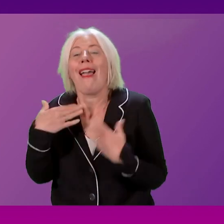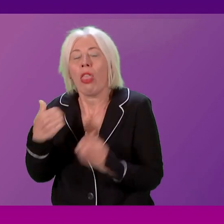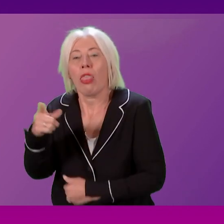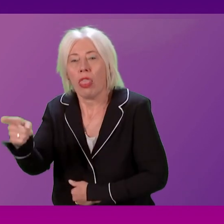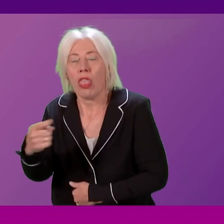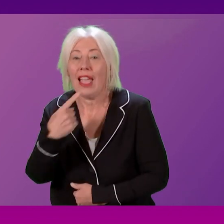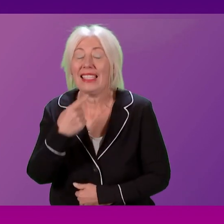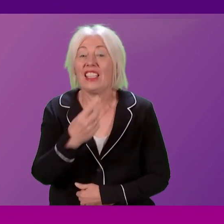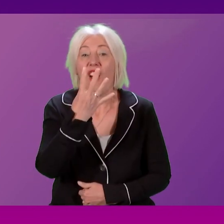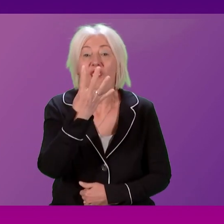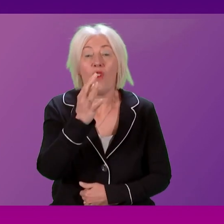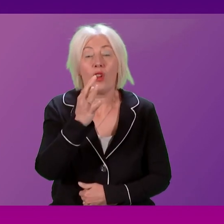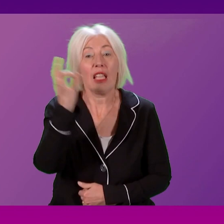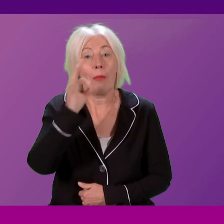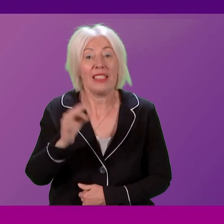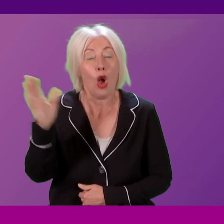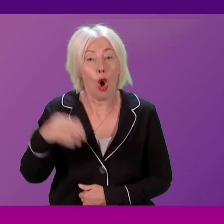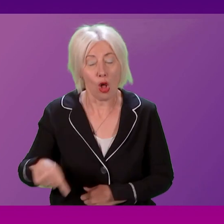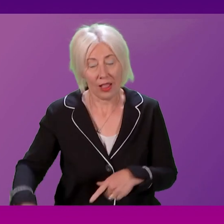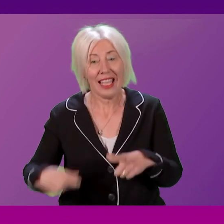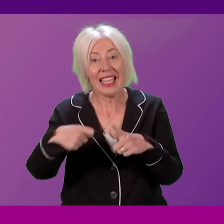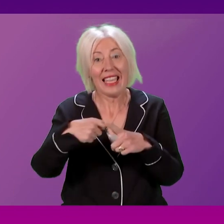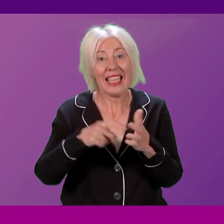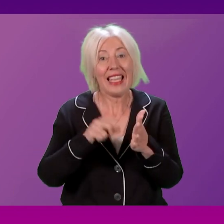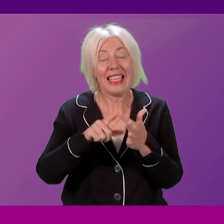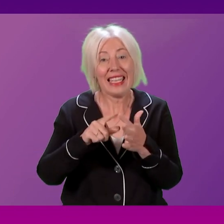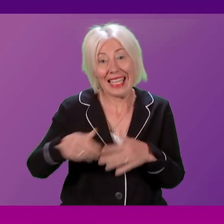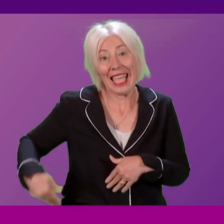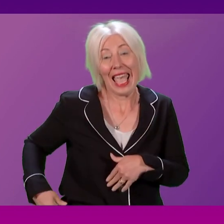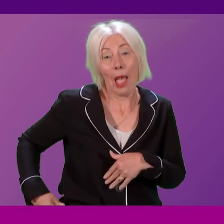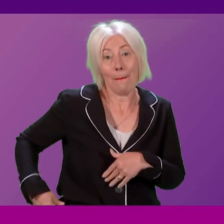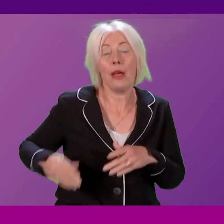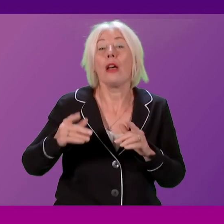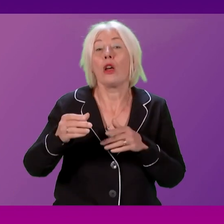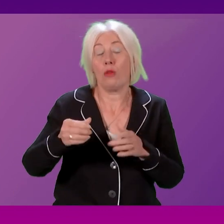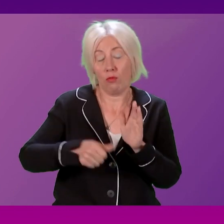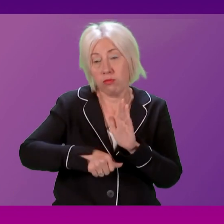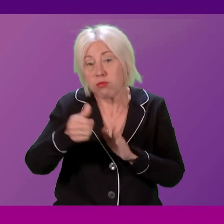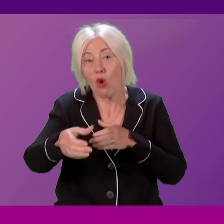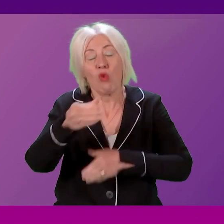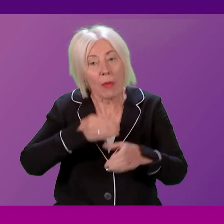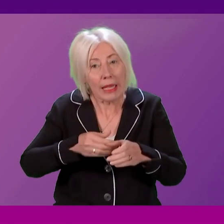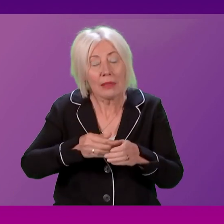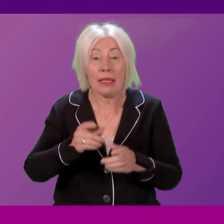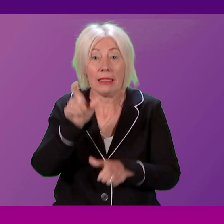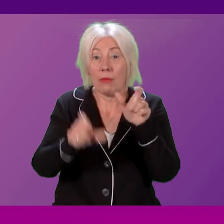40% of all knee and hip replacements being carried out in Scotland are being self-funded by patients.